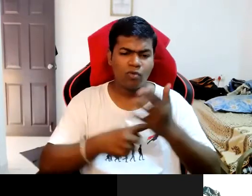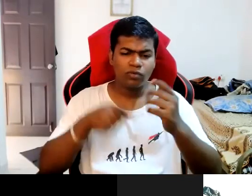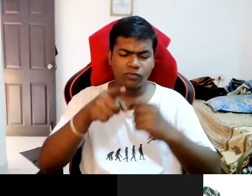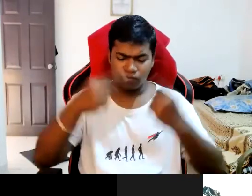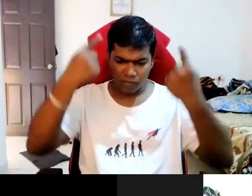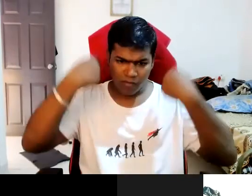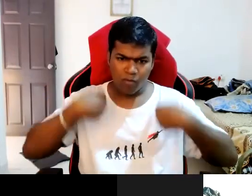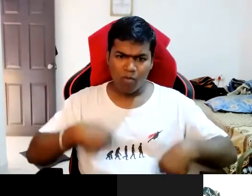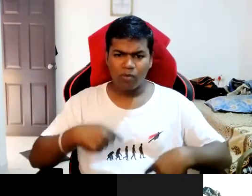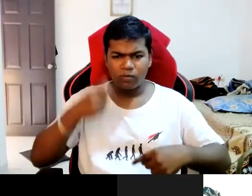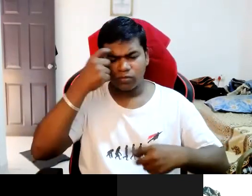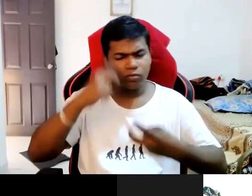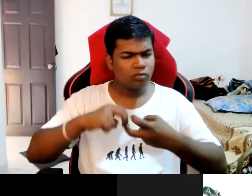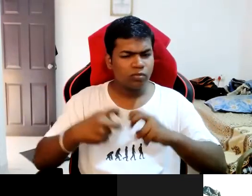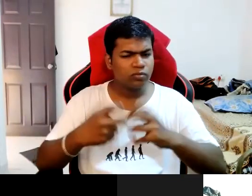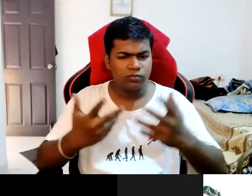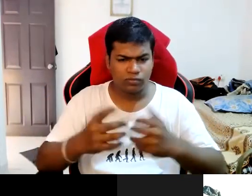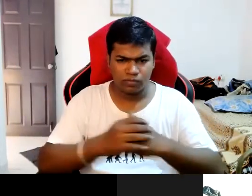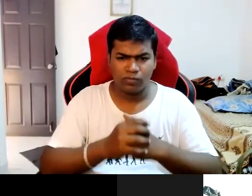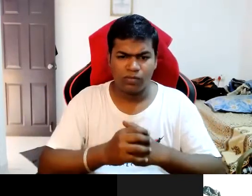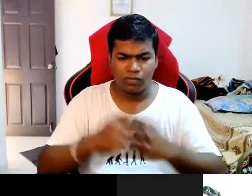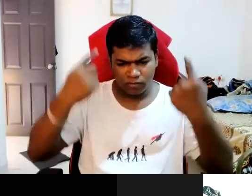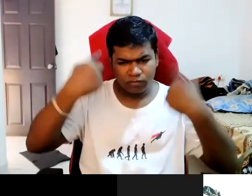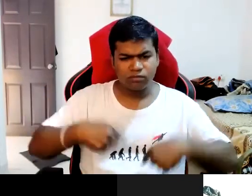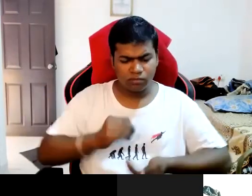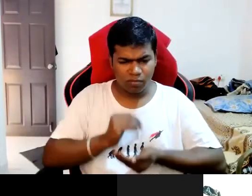you? This is a genetic disorder.